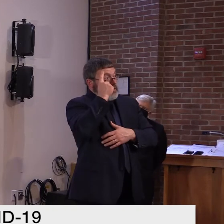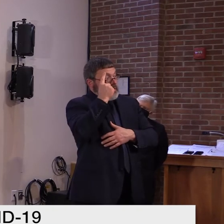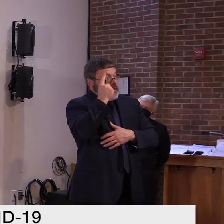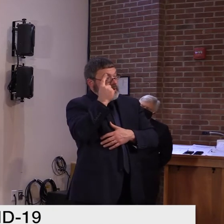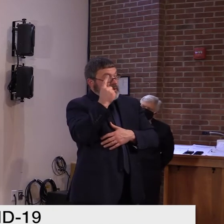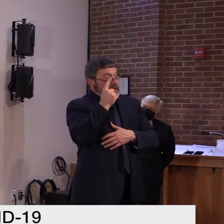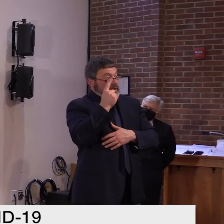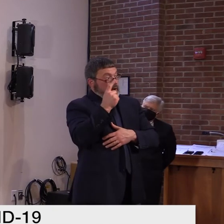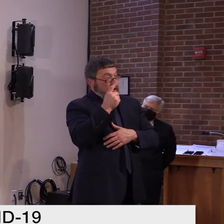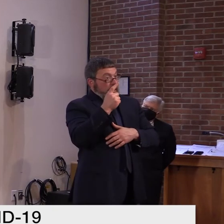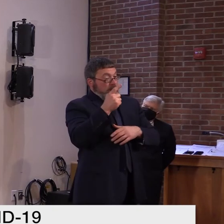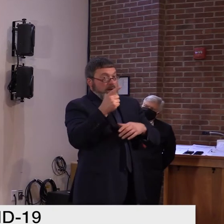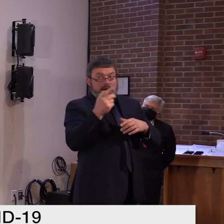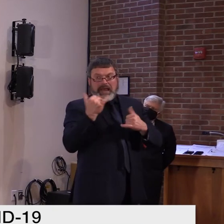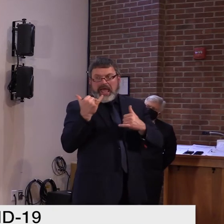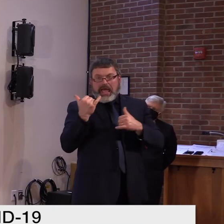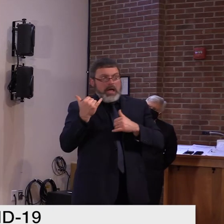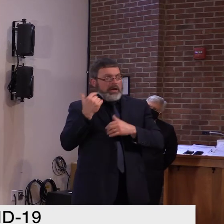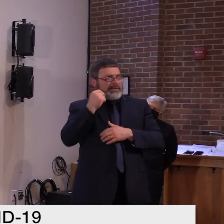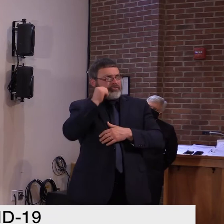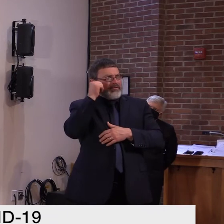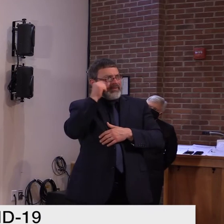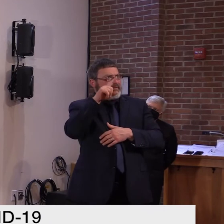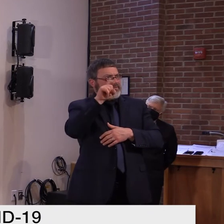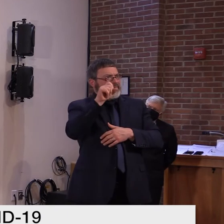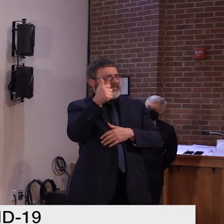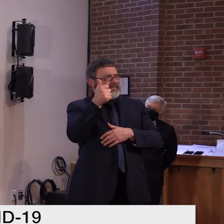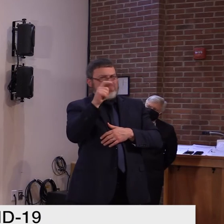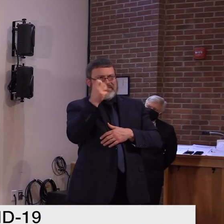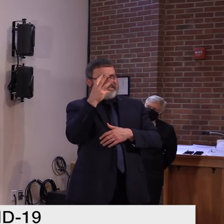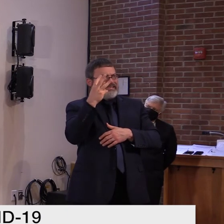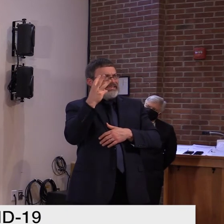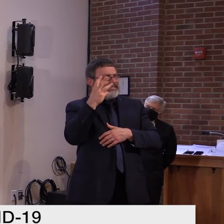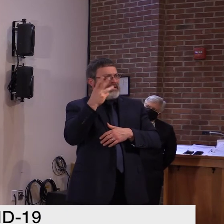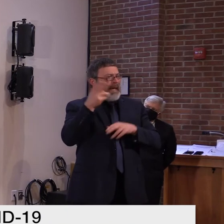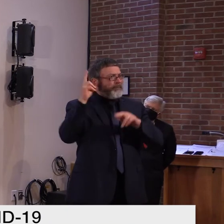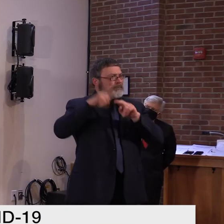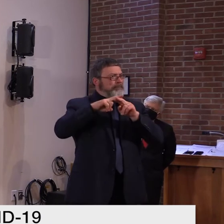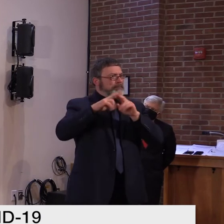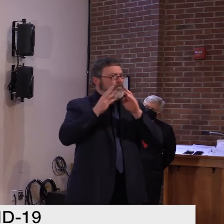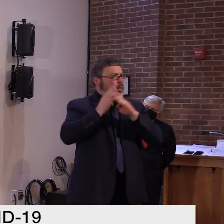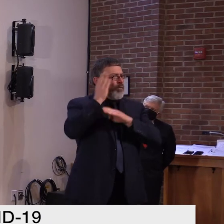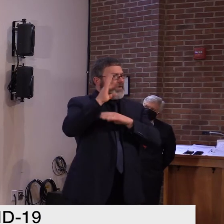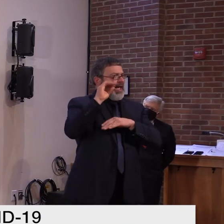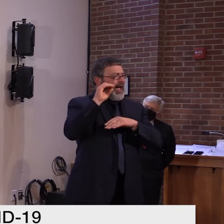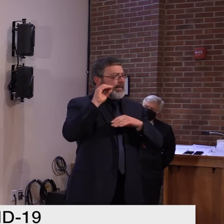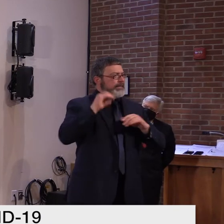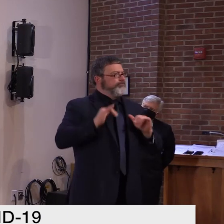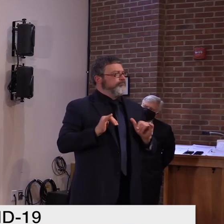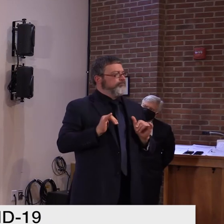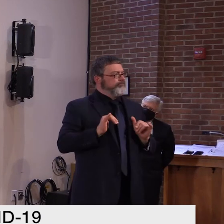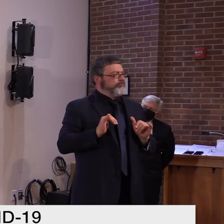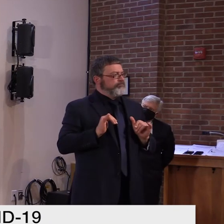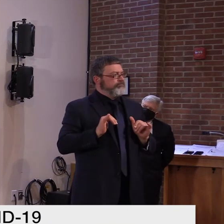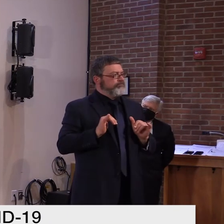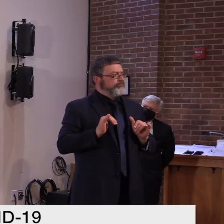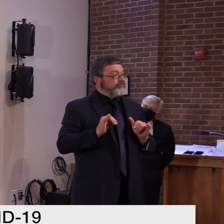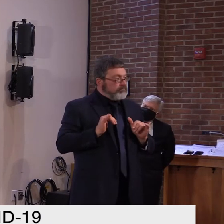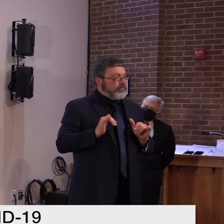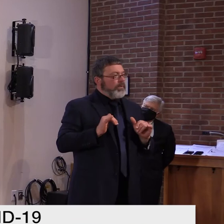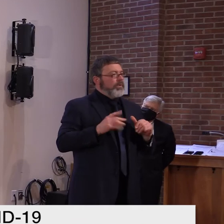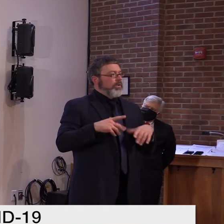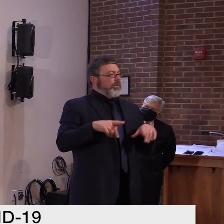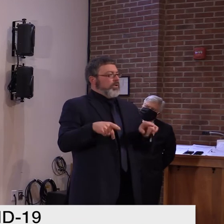the work of contact tracing, in addition to the case, is connecting with all the contacts. And